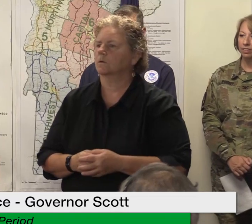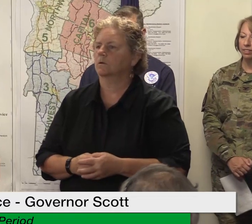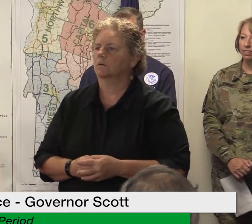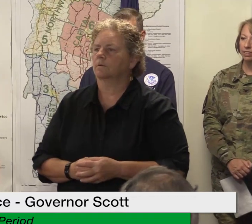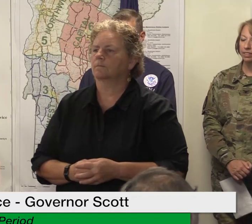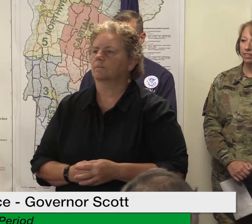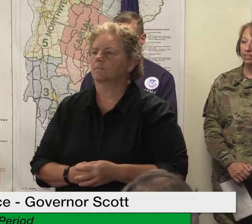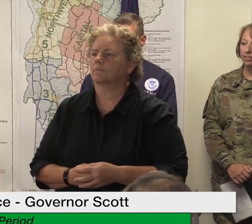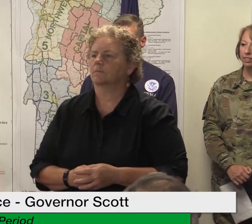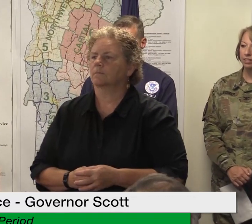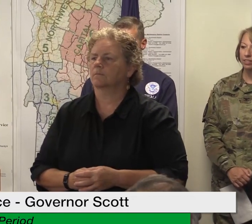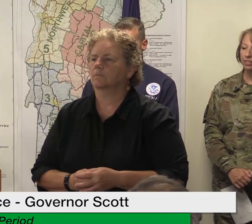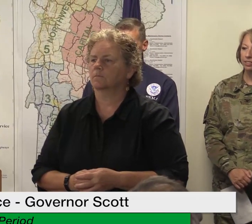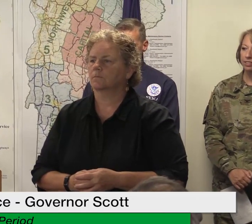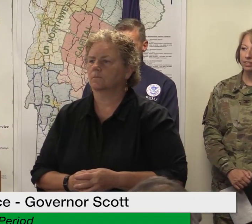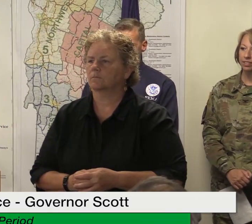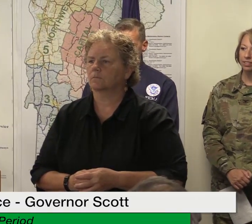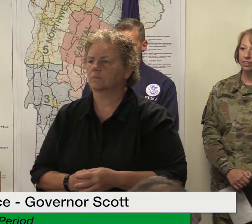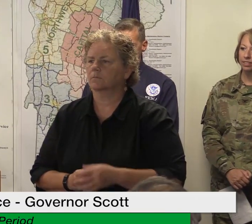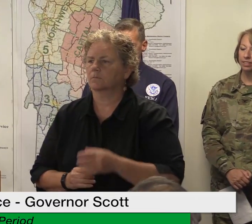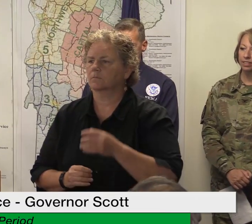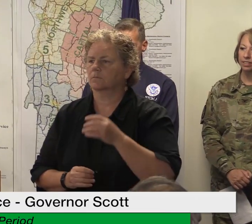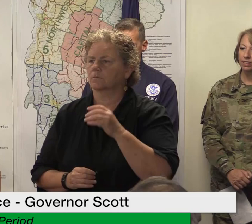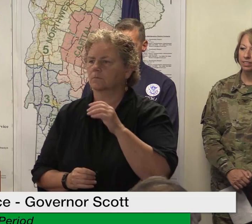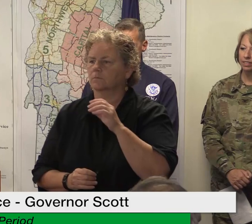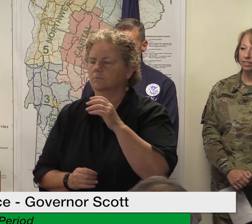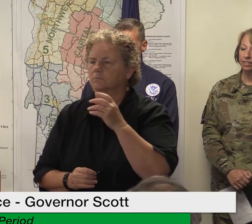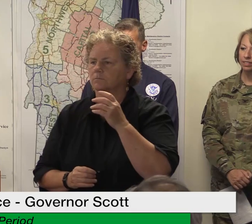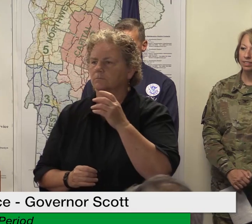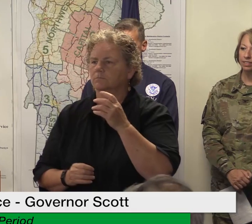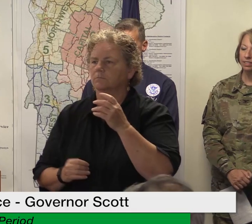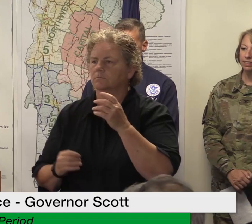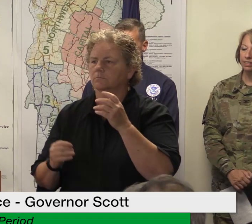if i understood right